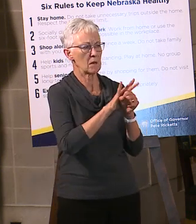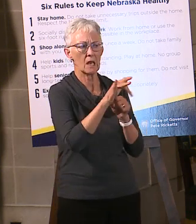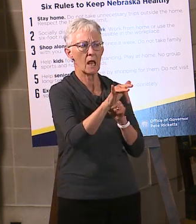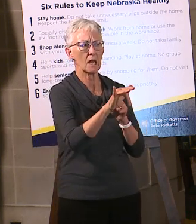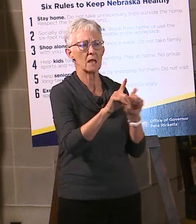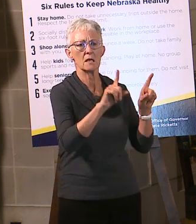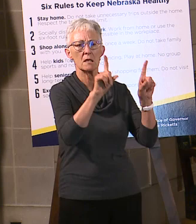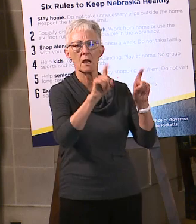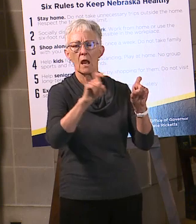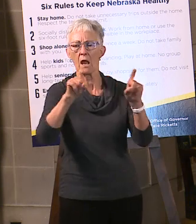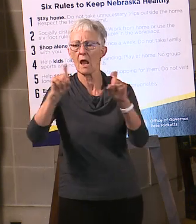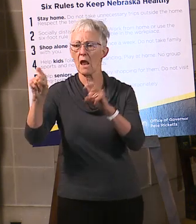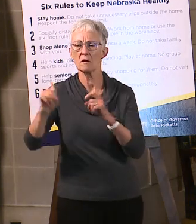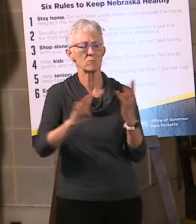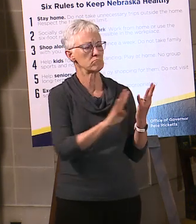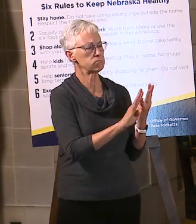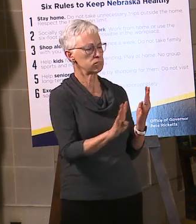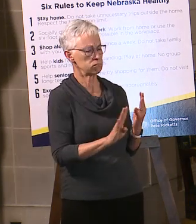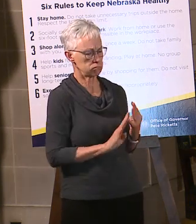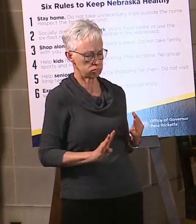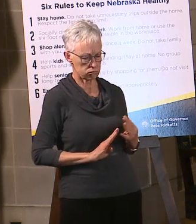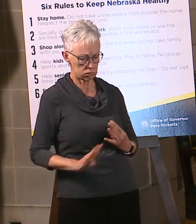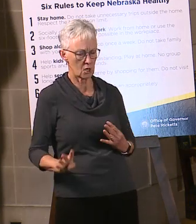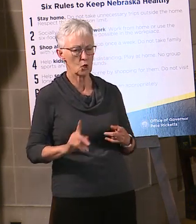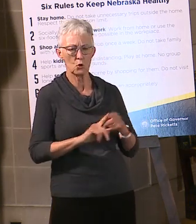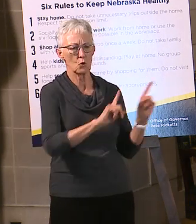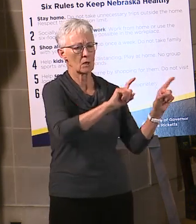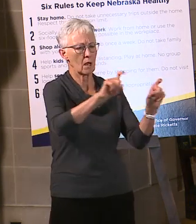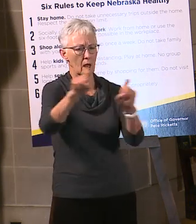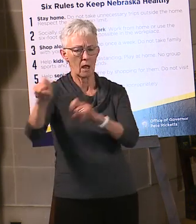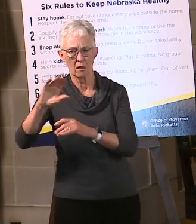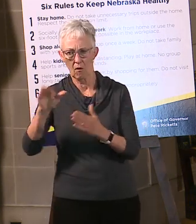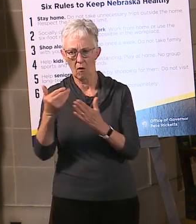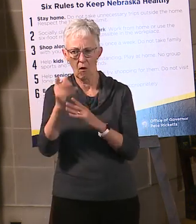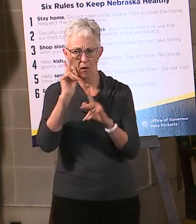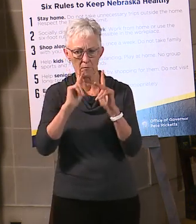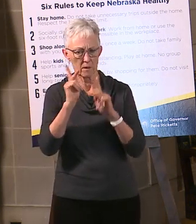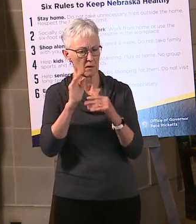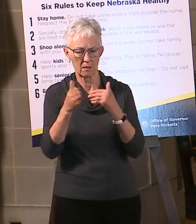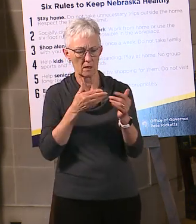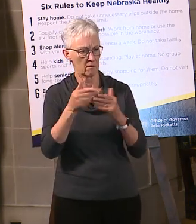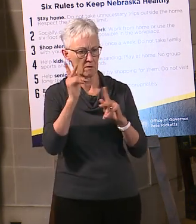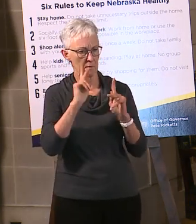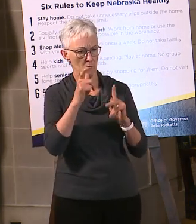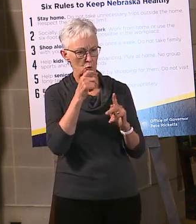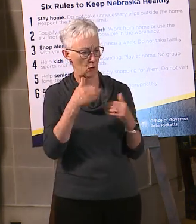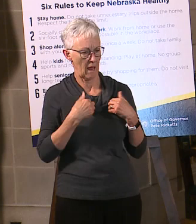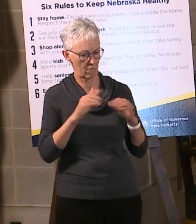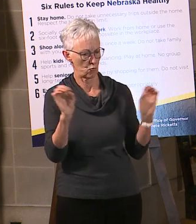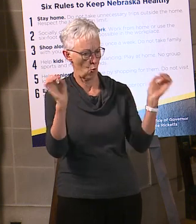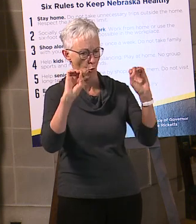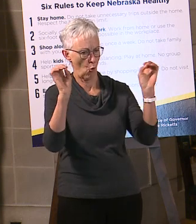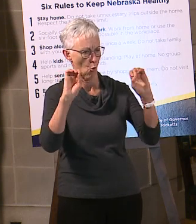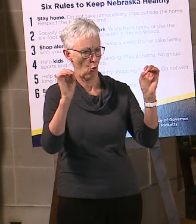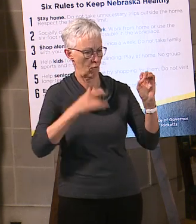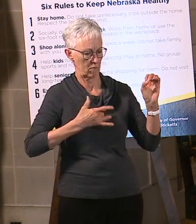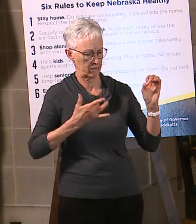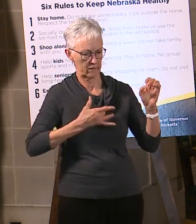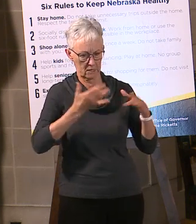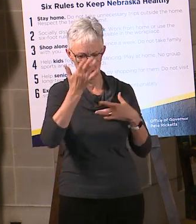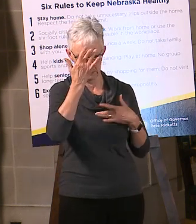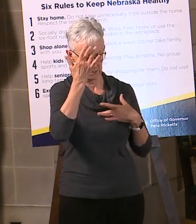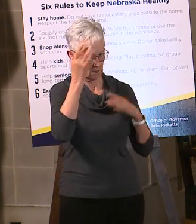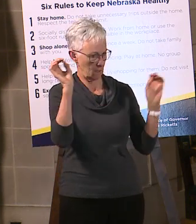asymptomatic cases, and how long before we have that? Well, again, part of what you see with regard to